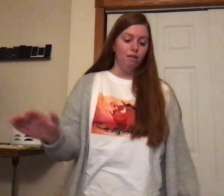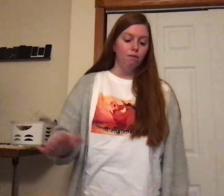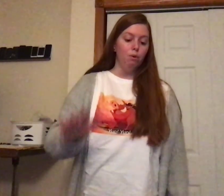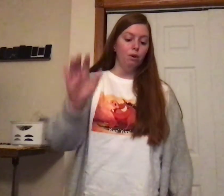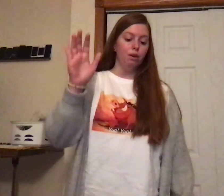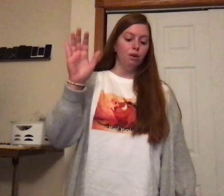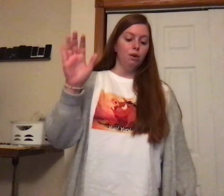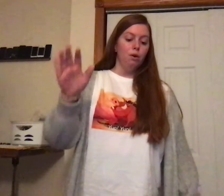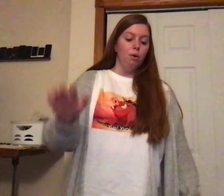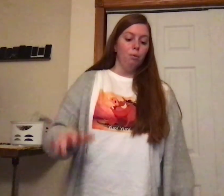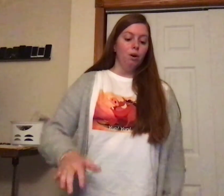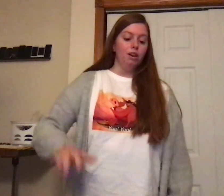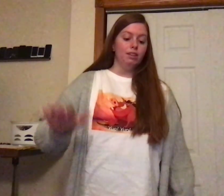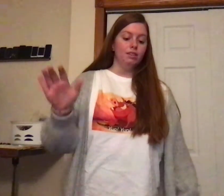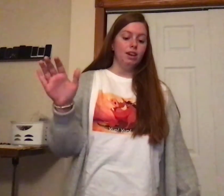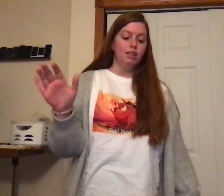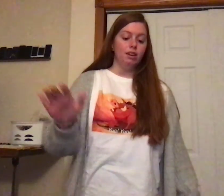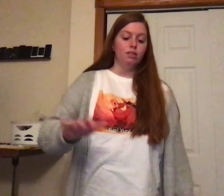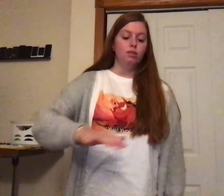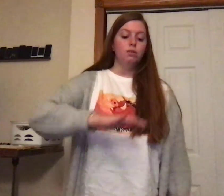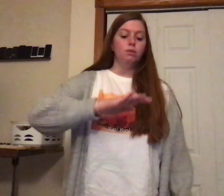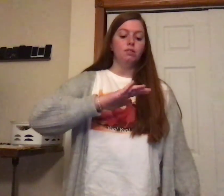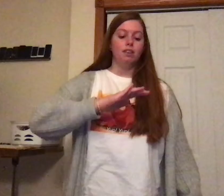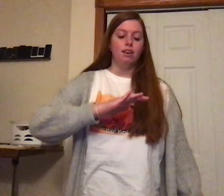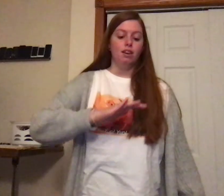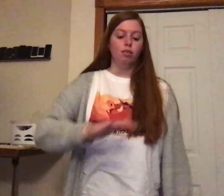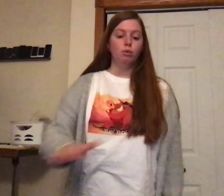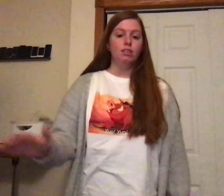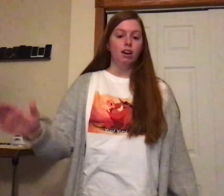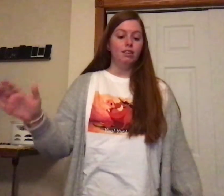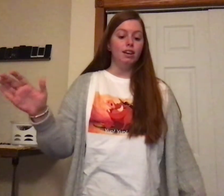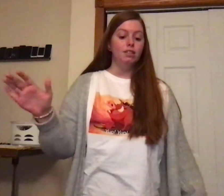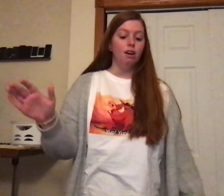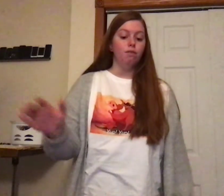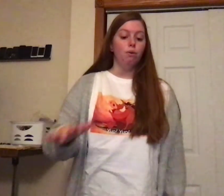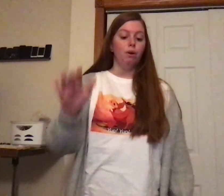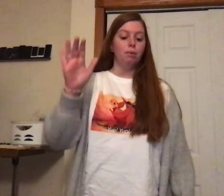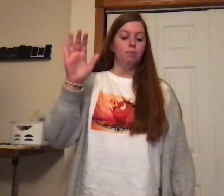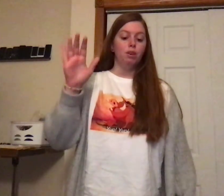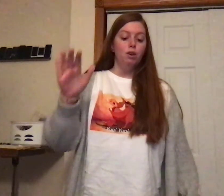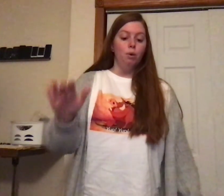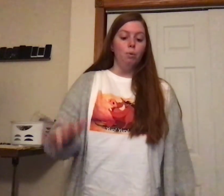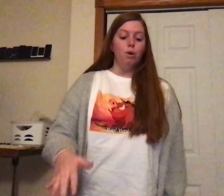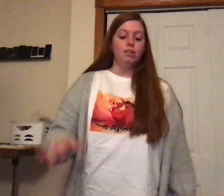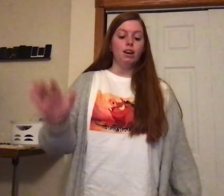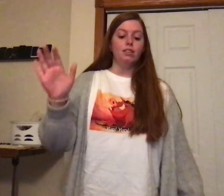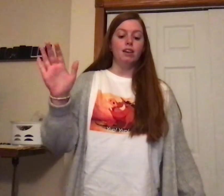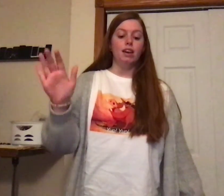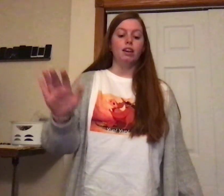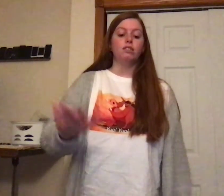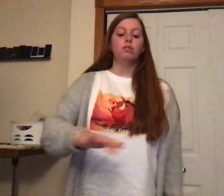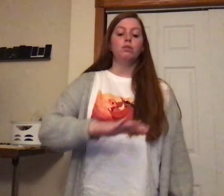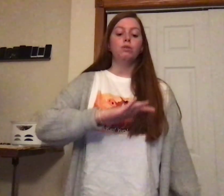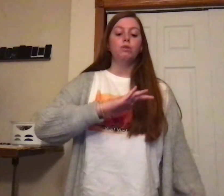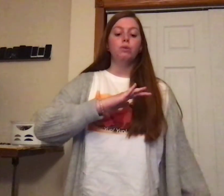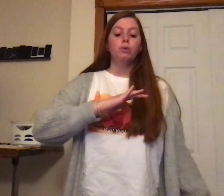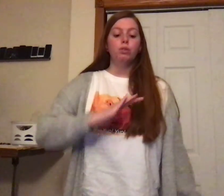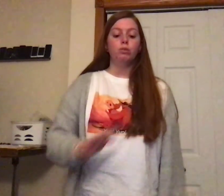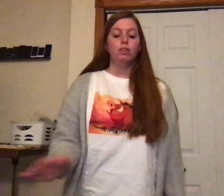4, 1, te, ta, 2, te, 3, ta, ta, 4, 1, te, 2, 3,